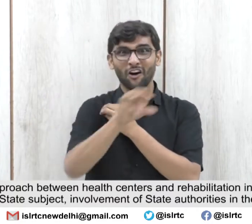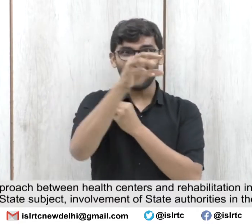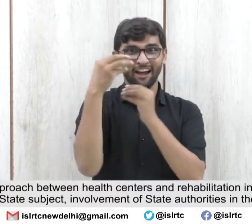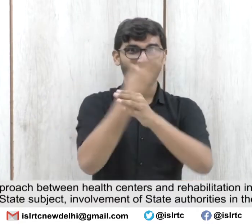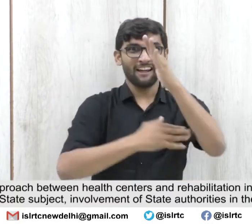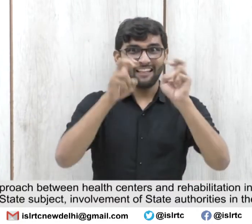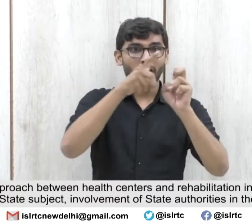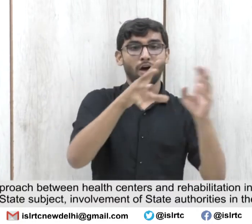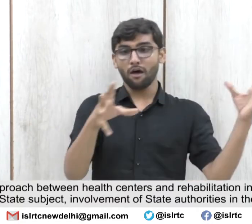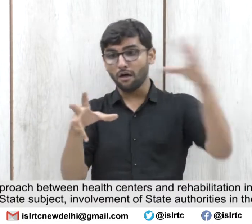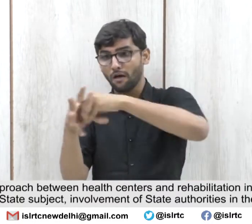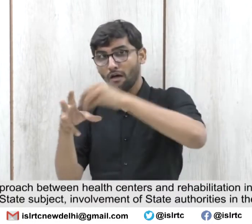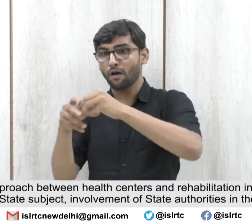services is crucial.